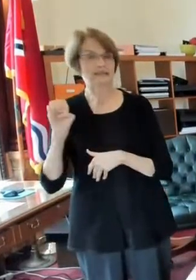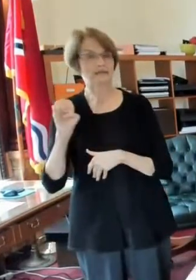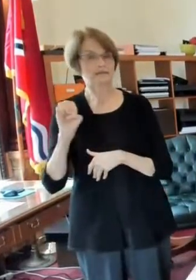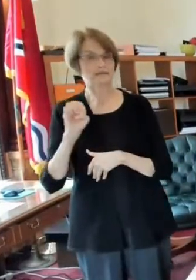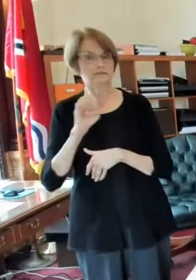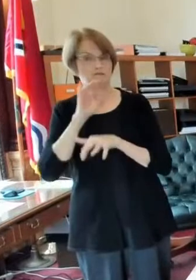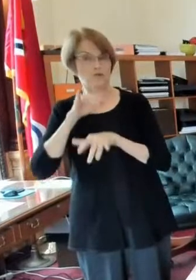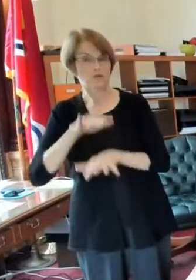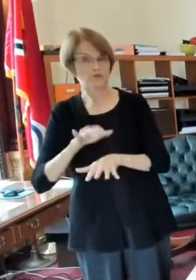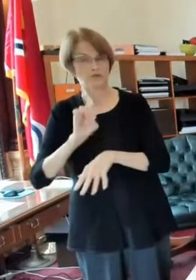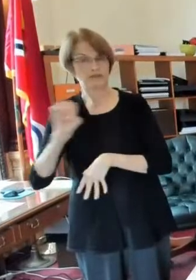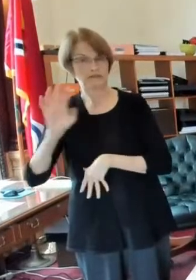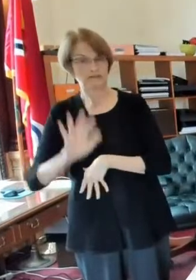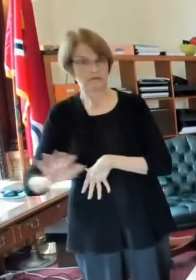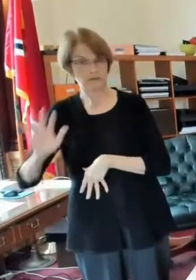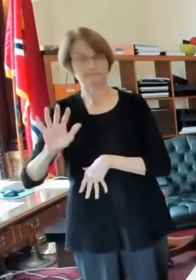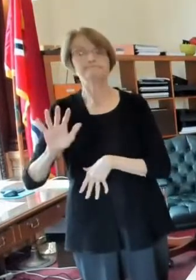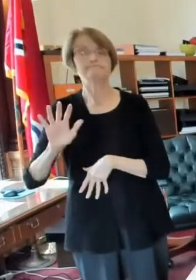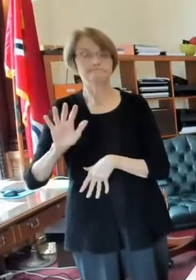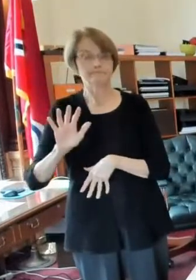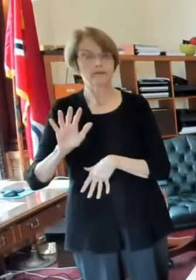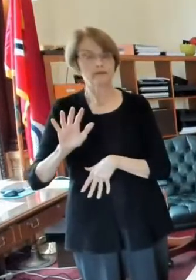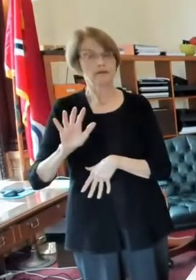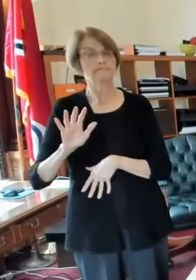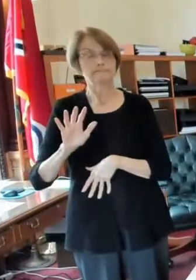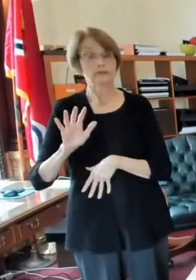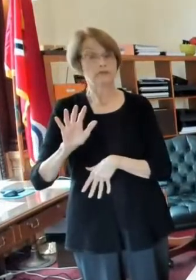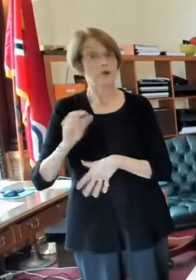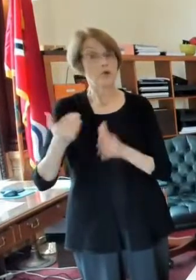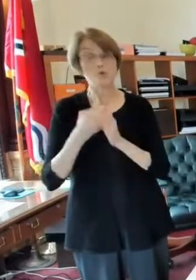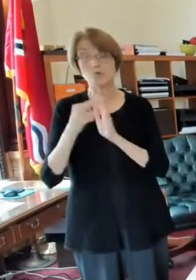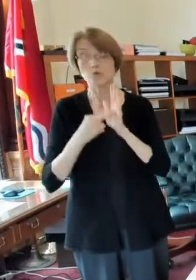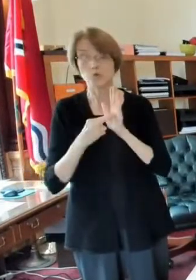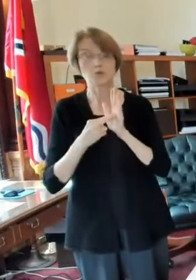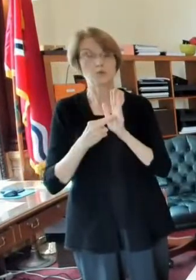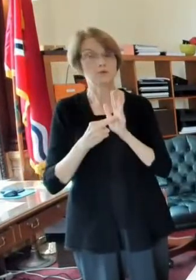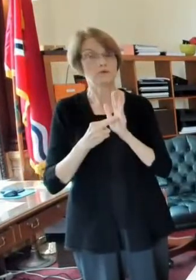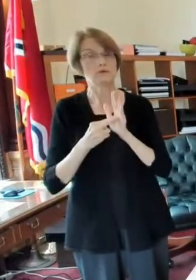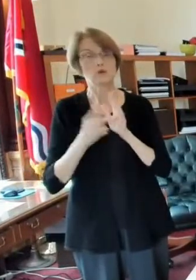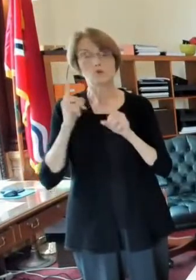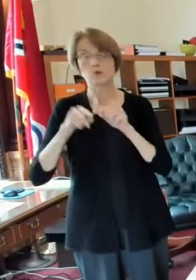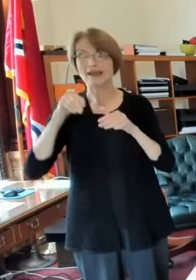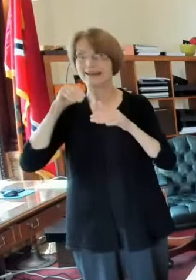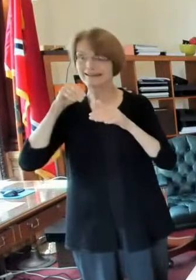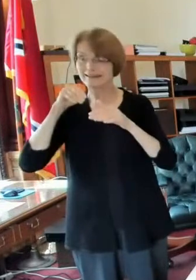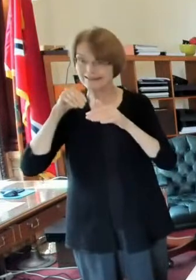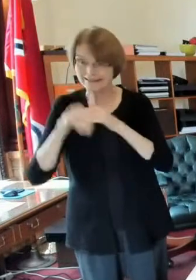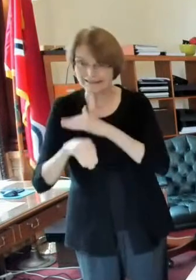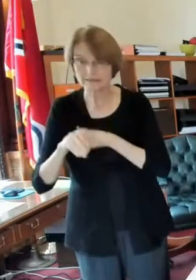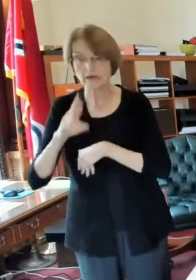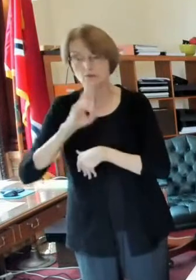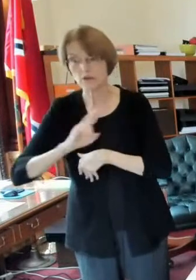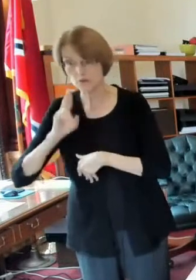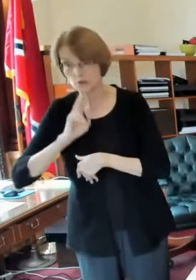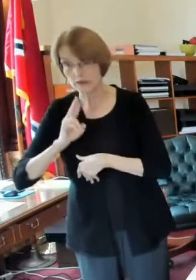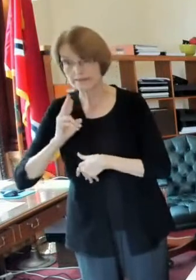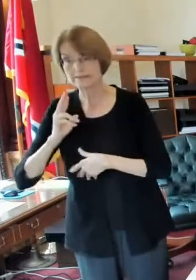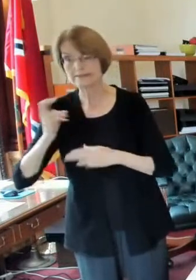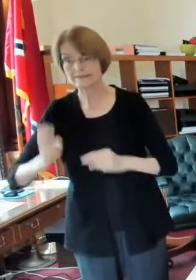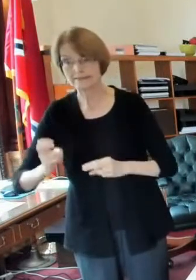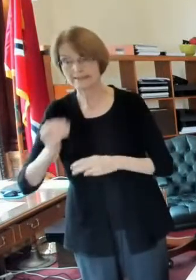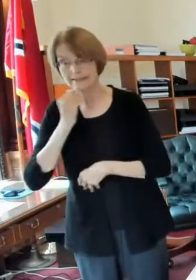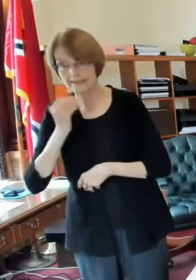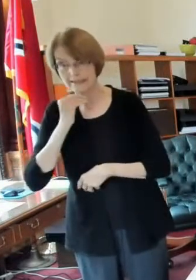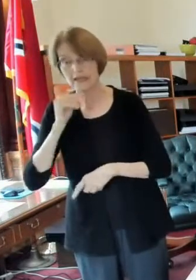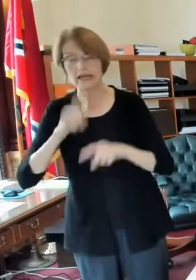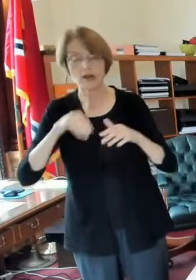here uh has gone to no inside dining and no inside bar service so they still are